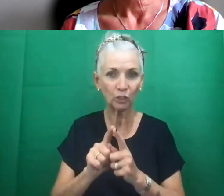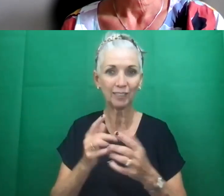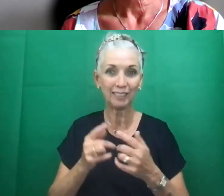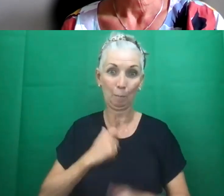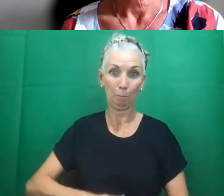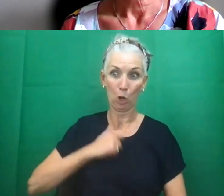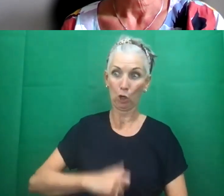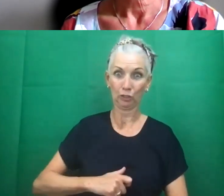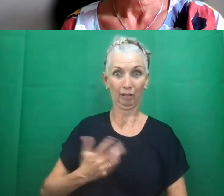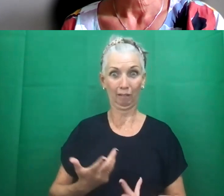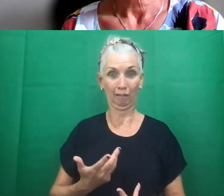of issues such as ventilation,